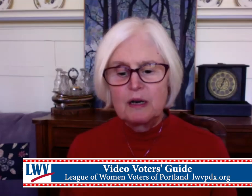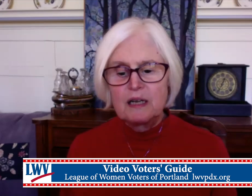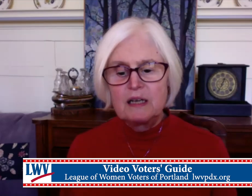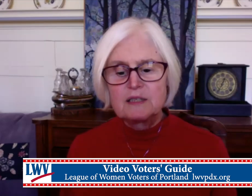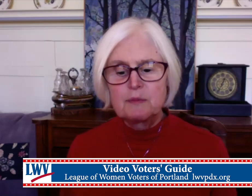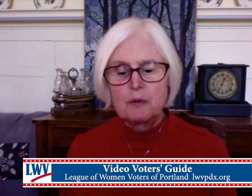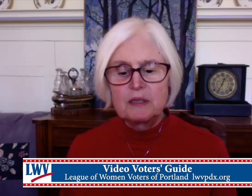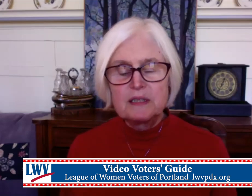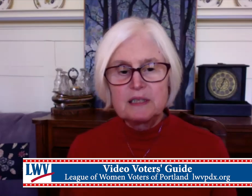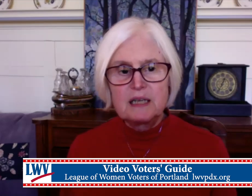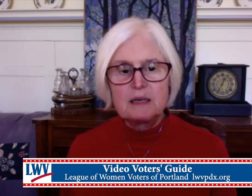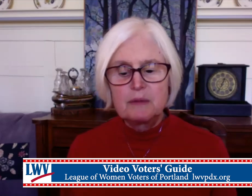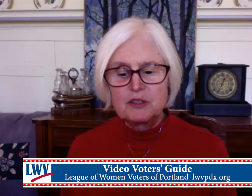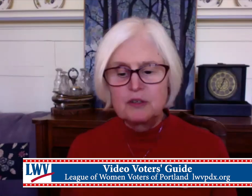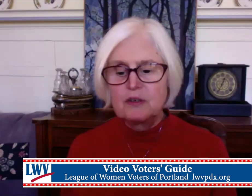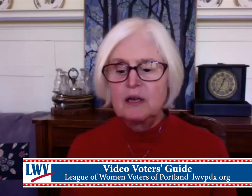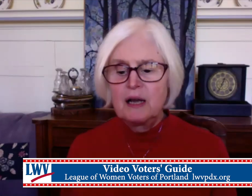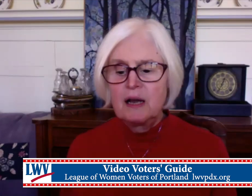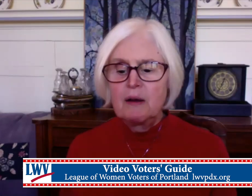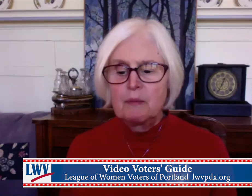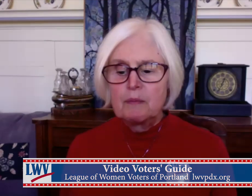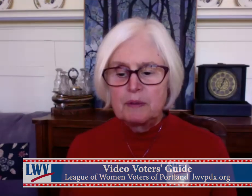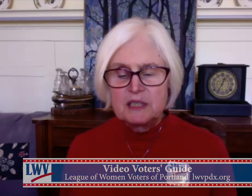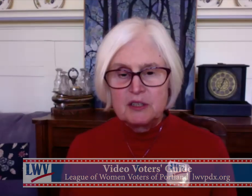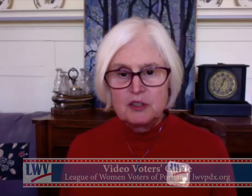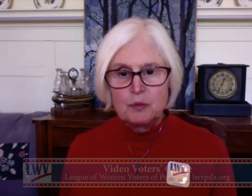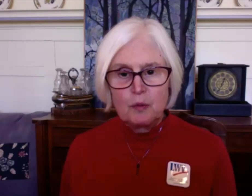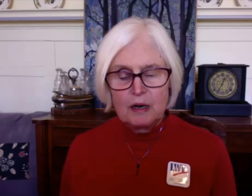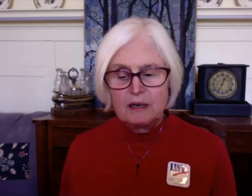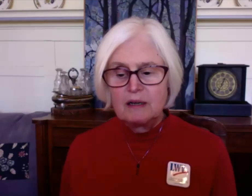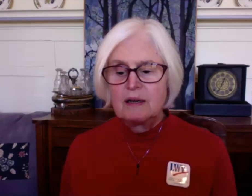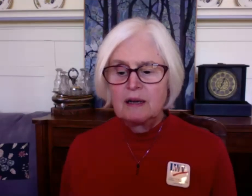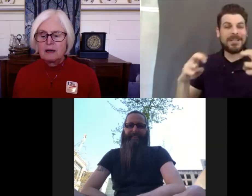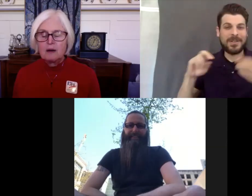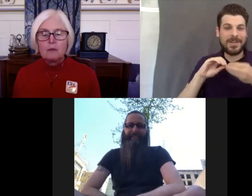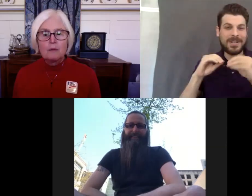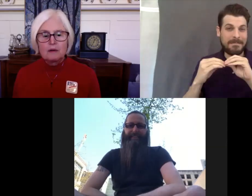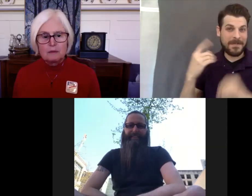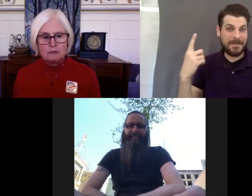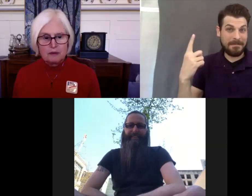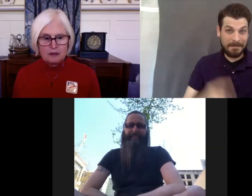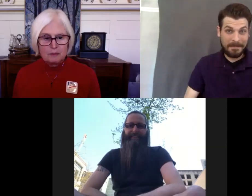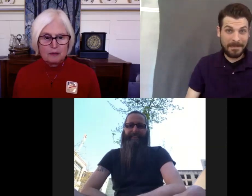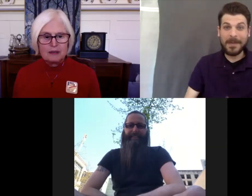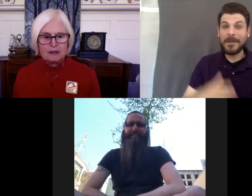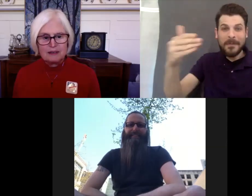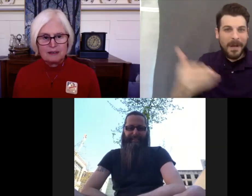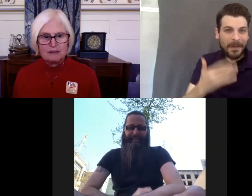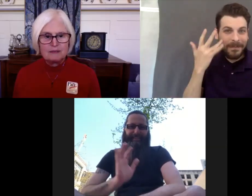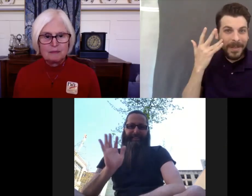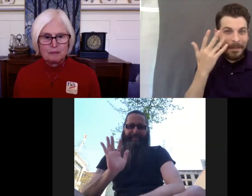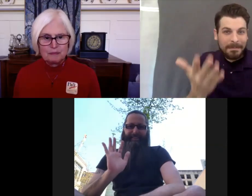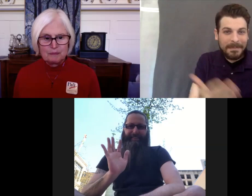who is running as Portland City Commissioner, position one. Welcome, Philip.